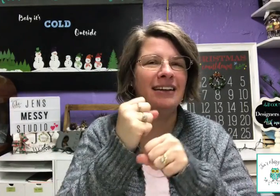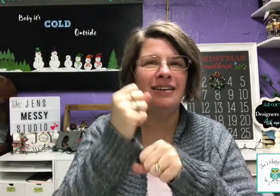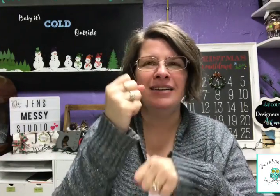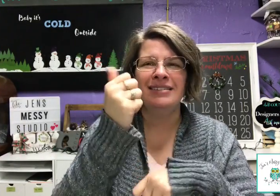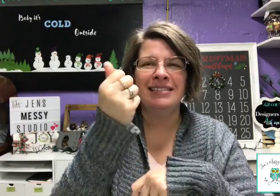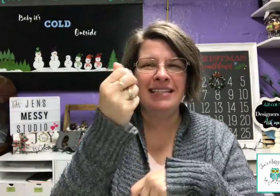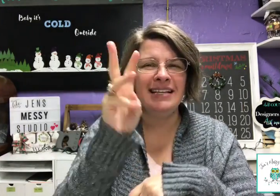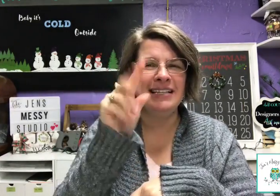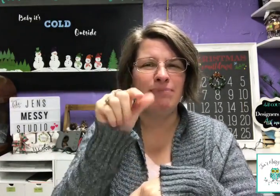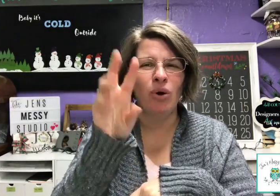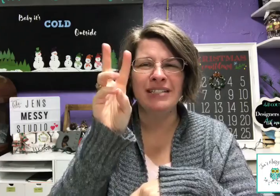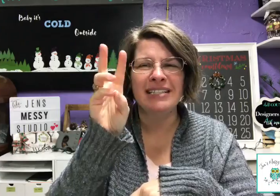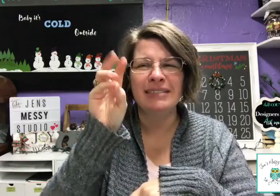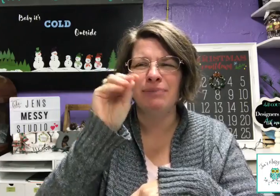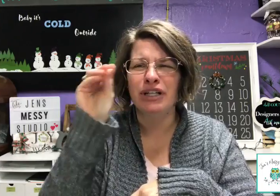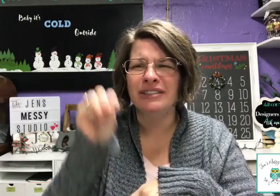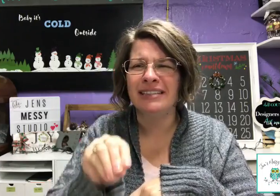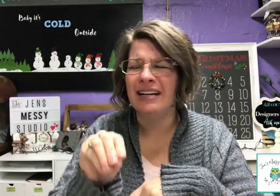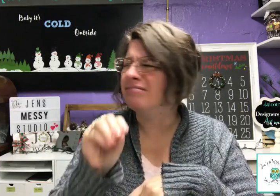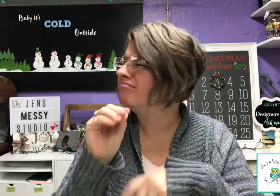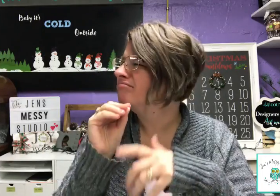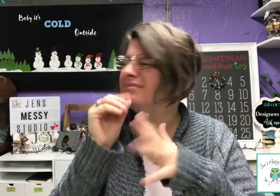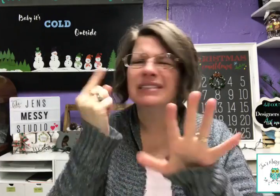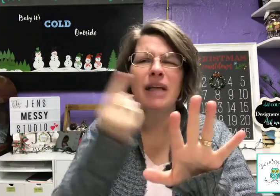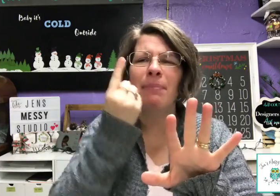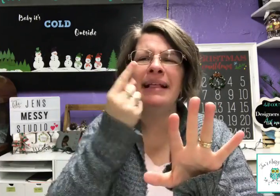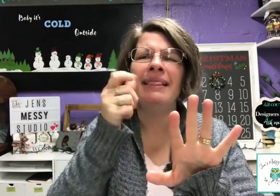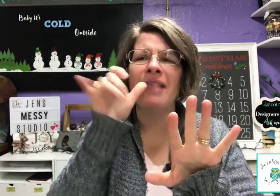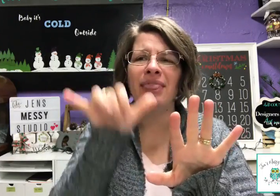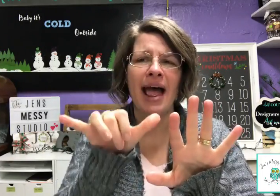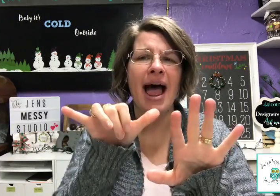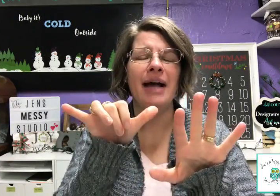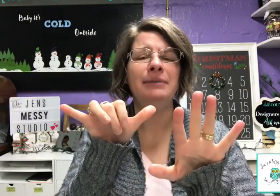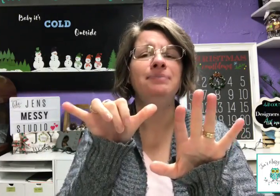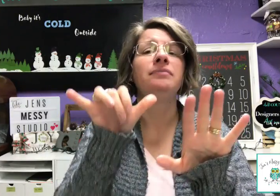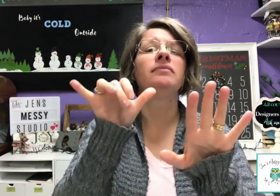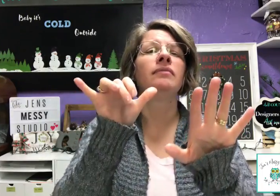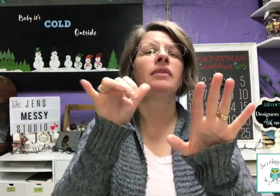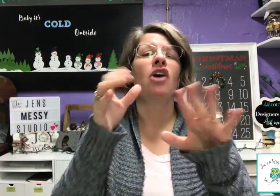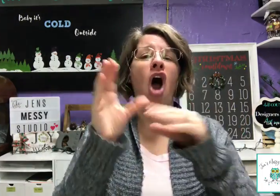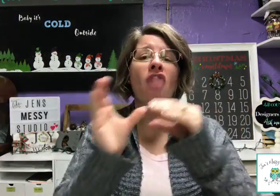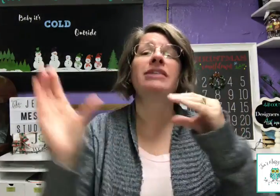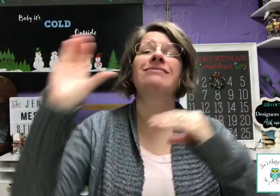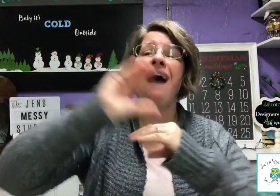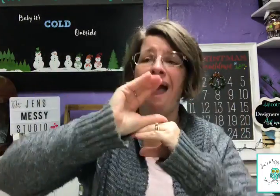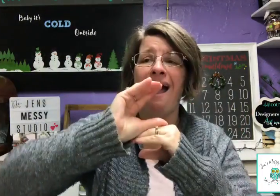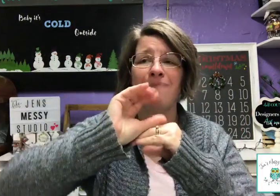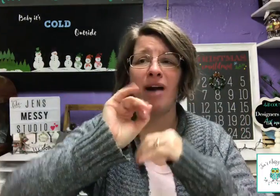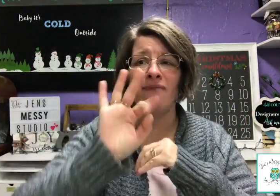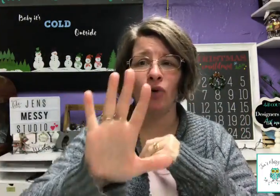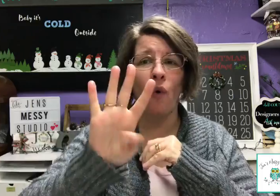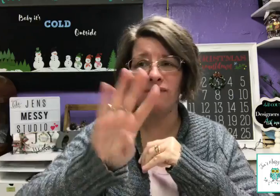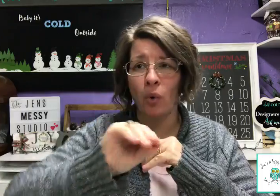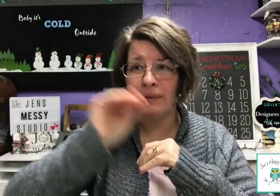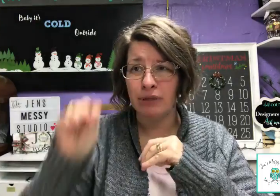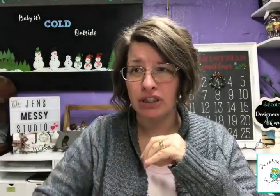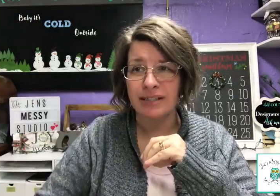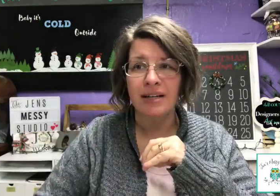50% put in, something like that. All the time. forgot for your business.